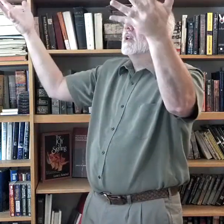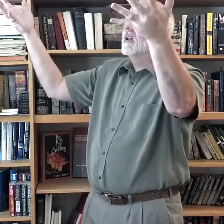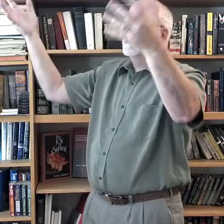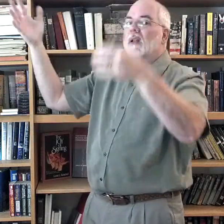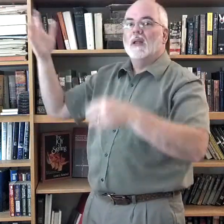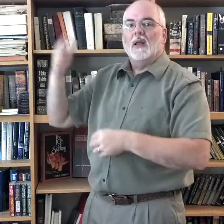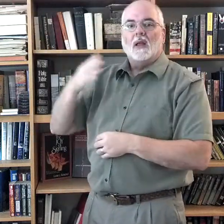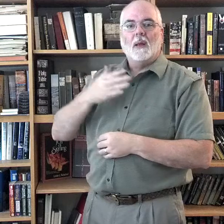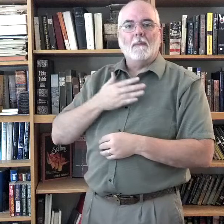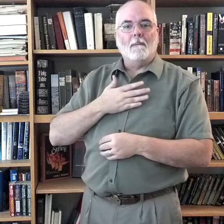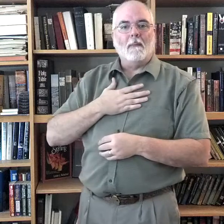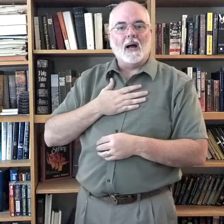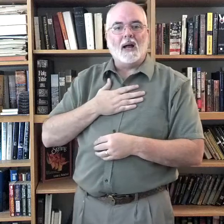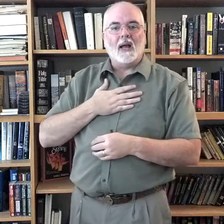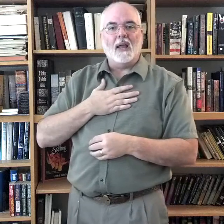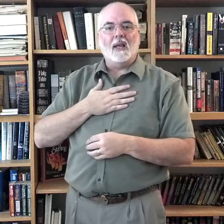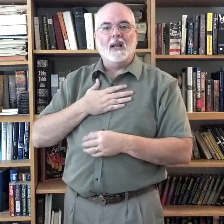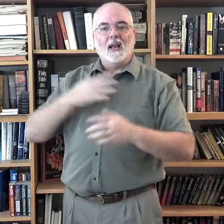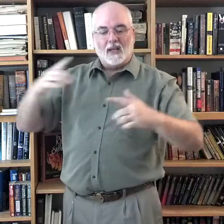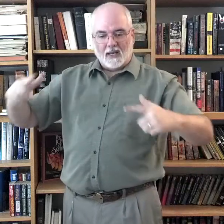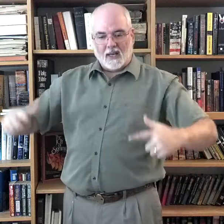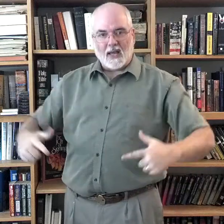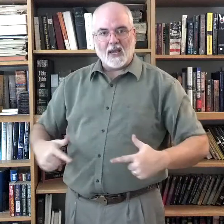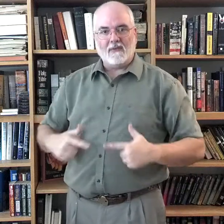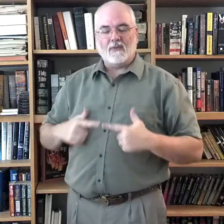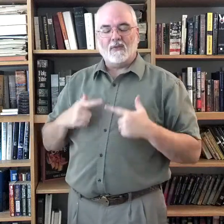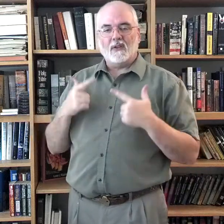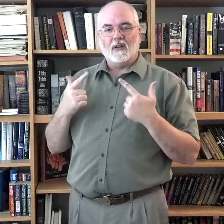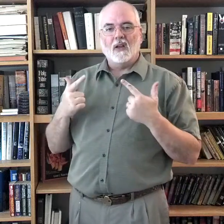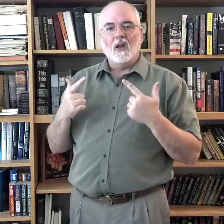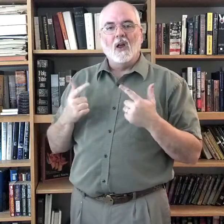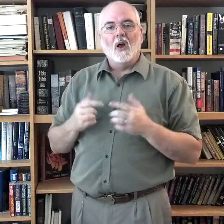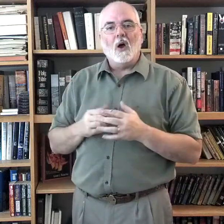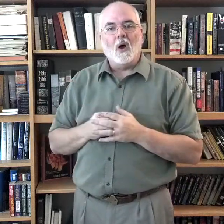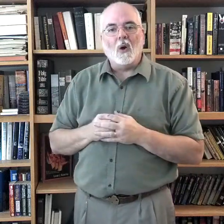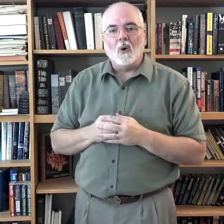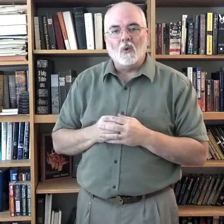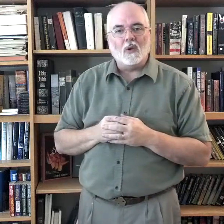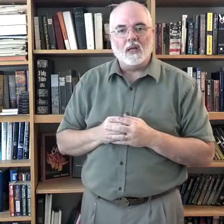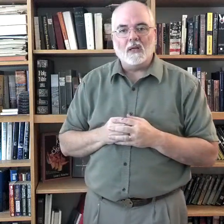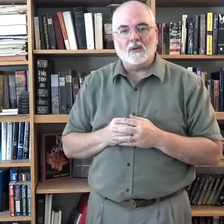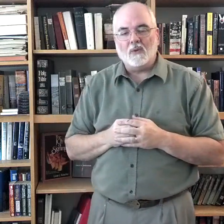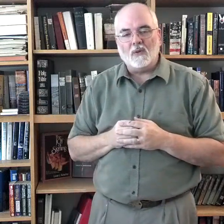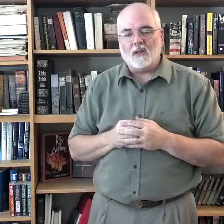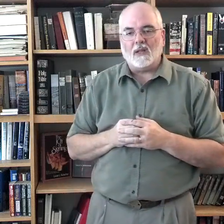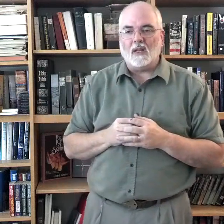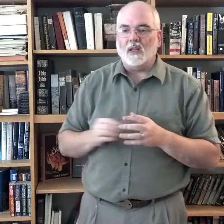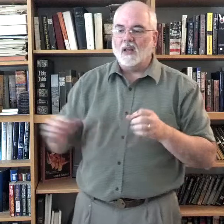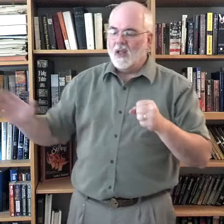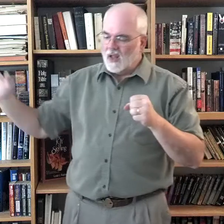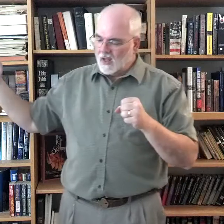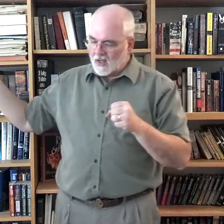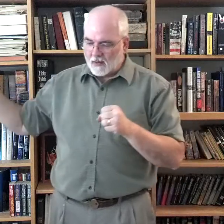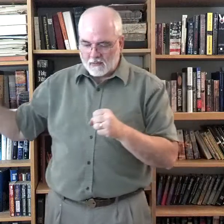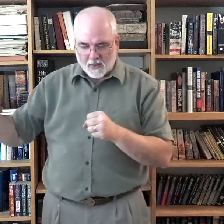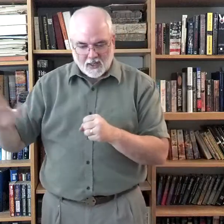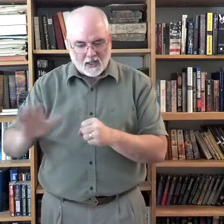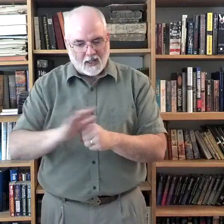Devote my life wholly to thee completely.